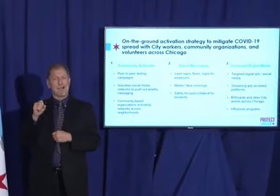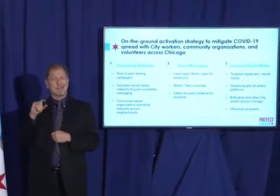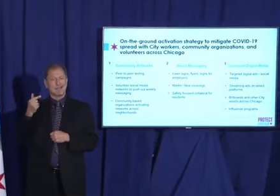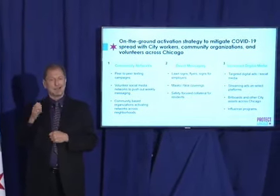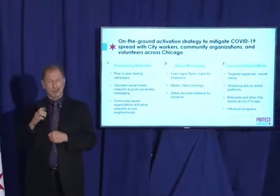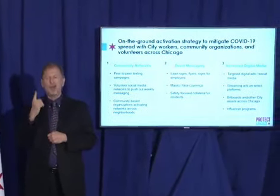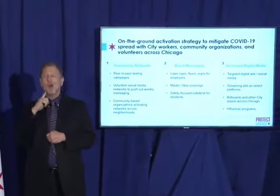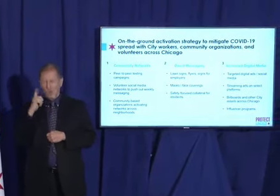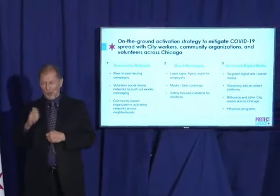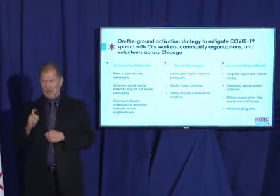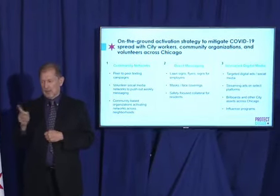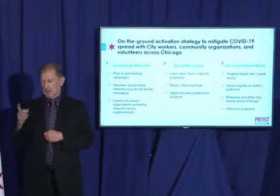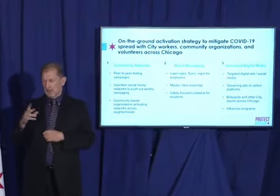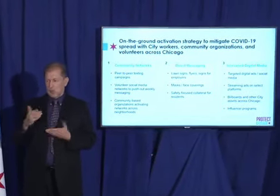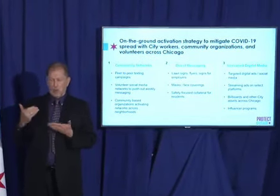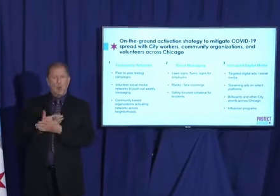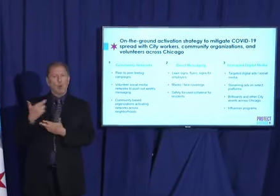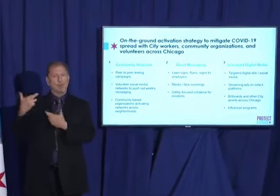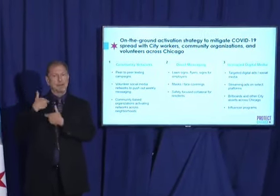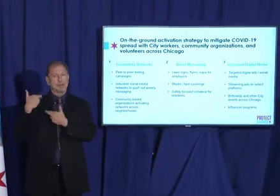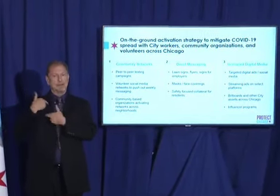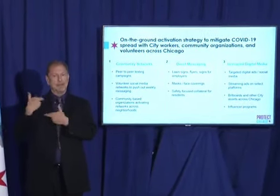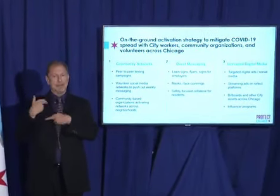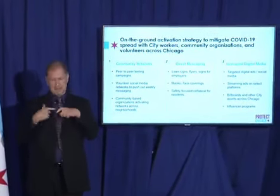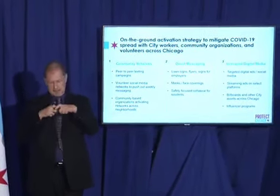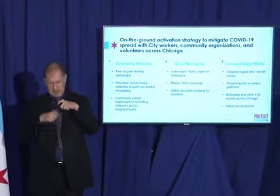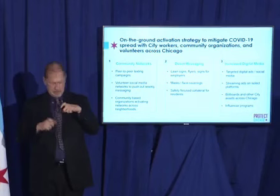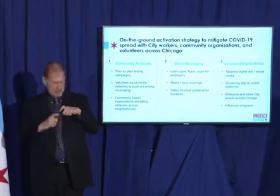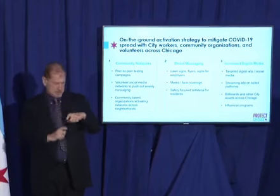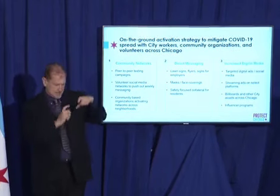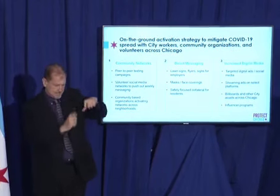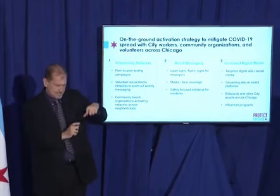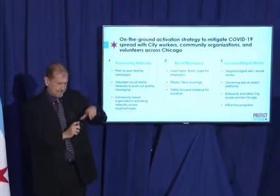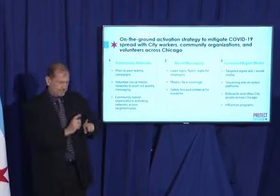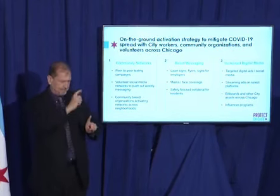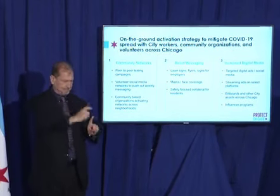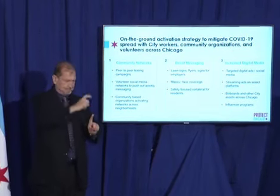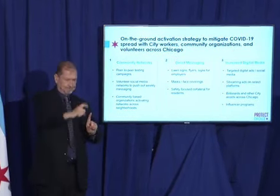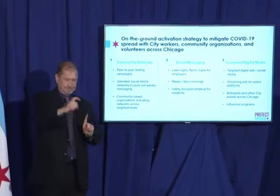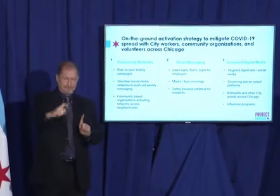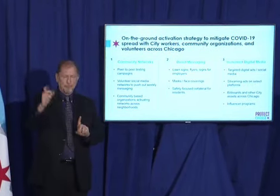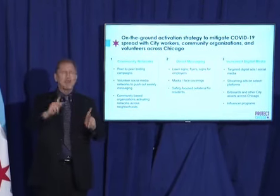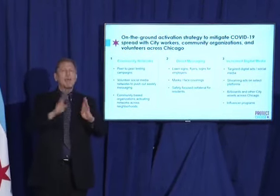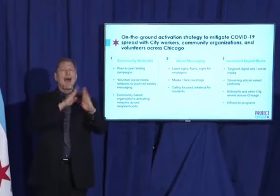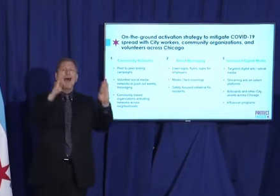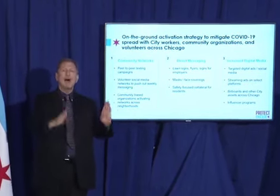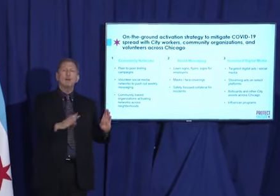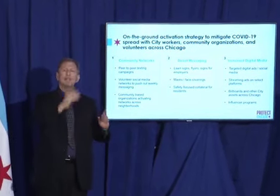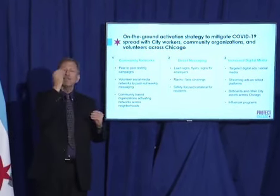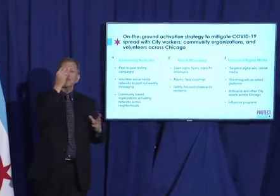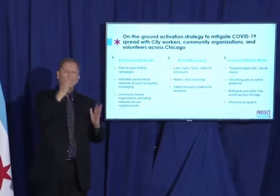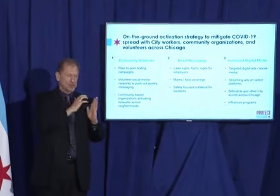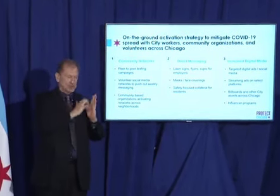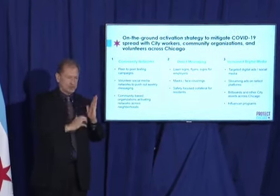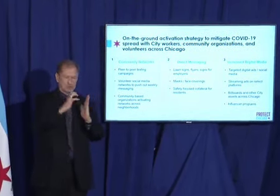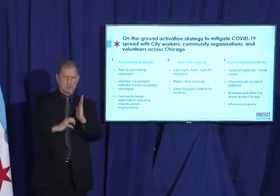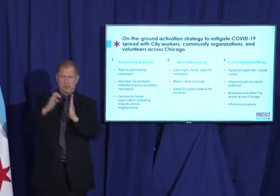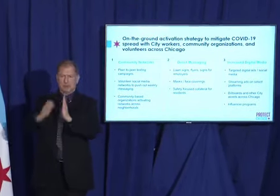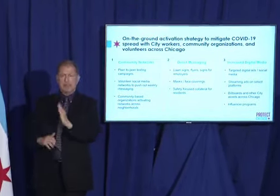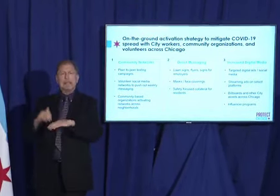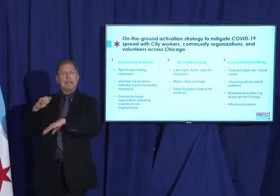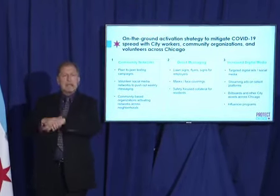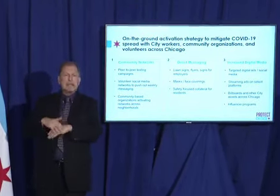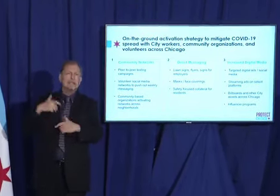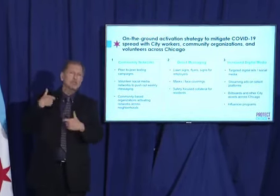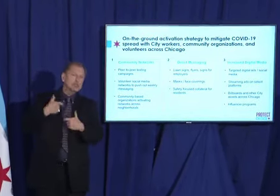will be distributing door hangers translated into multiple languages. And traffic aids from the Office of Emergency